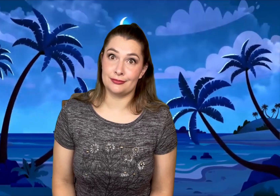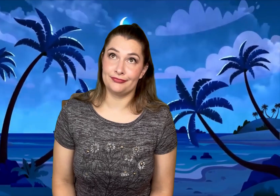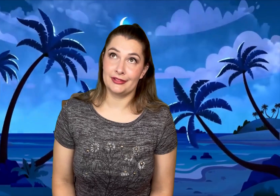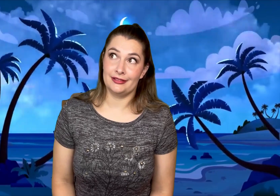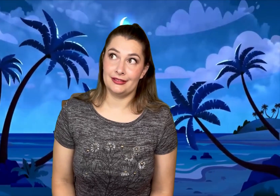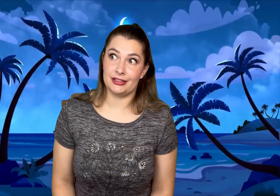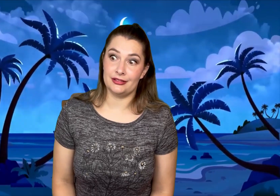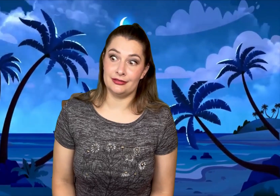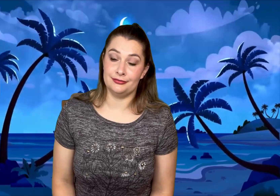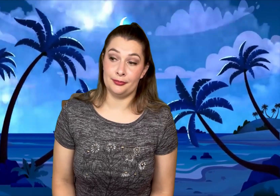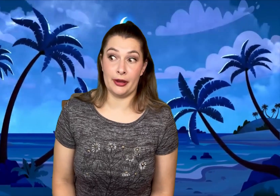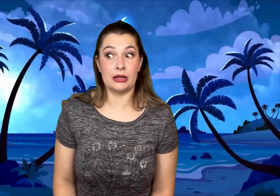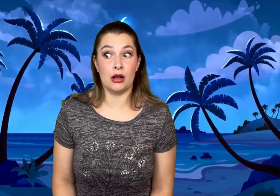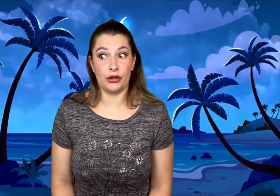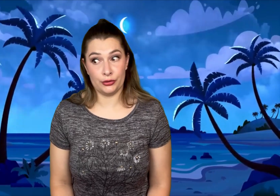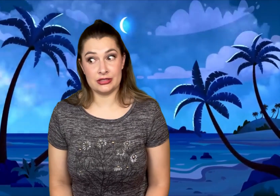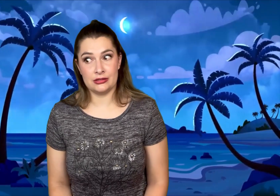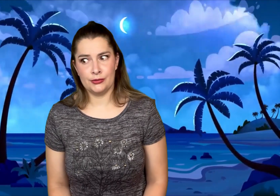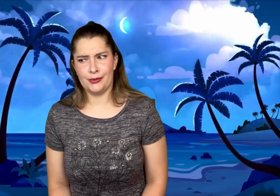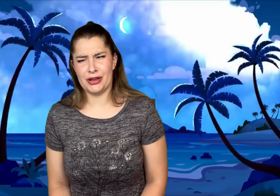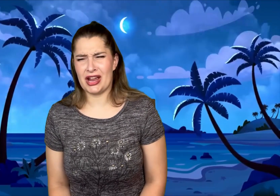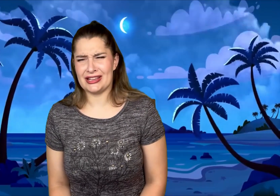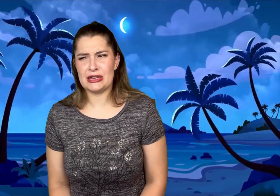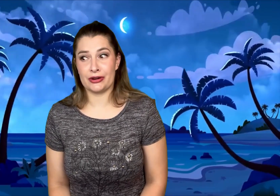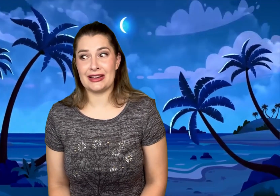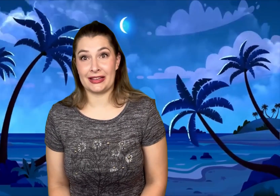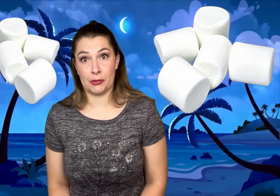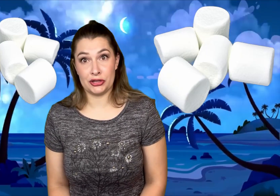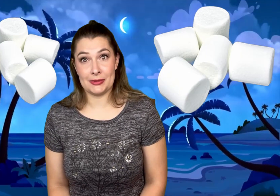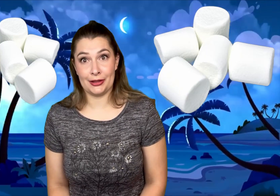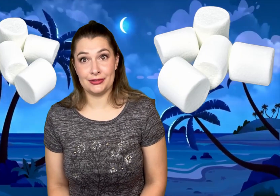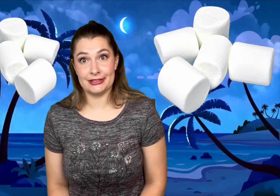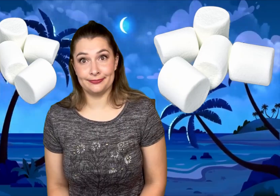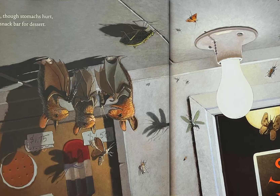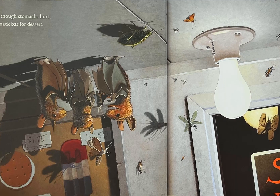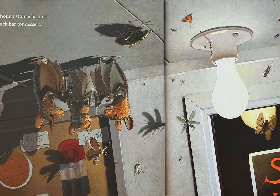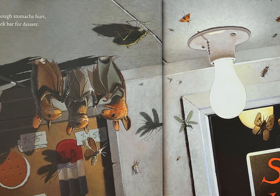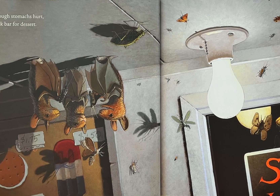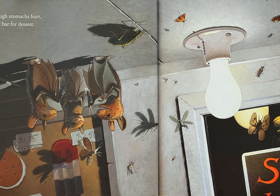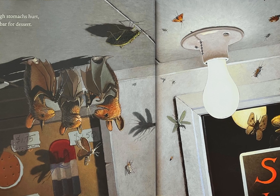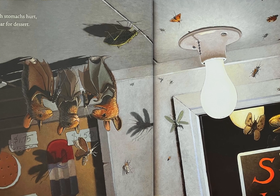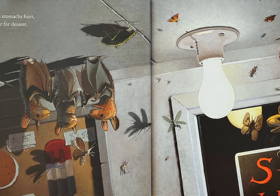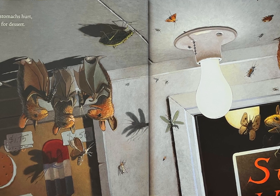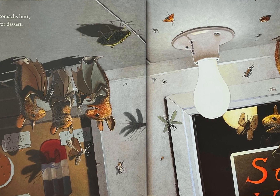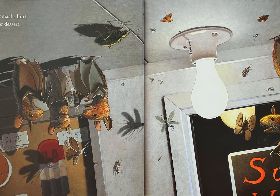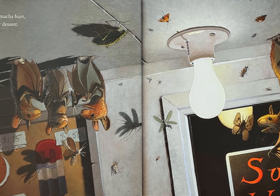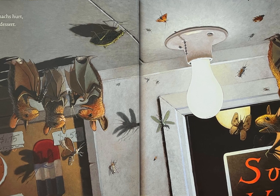bugmallows! Which I assume are kind of like marshmallows! We'll try the snack bar for dessert!